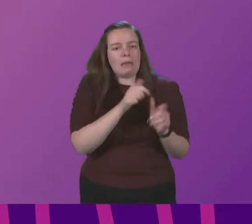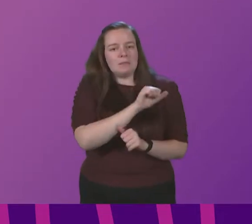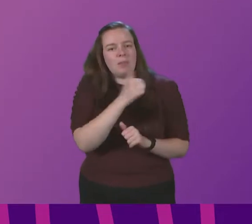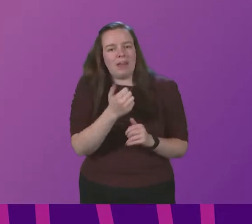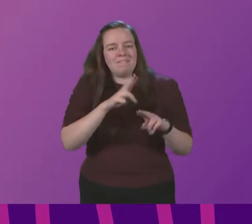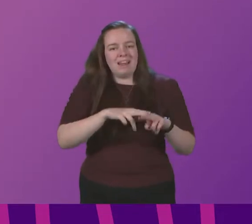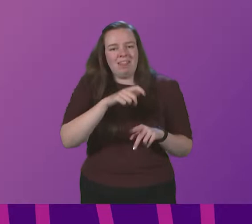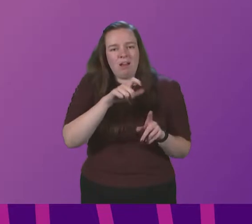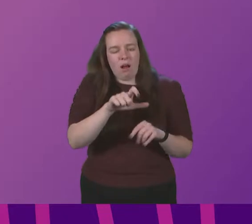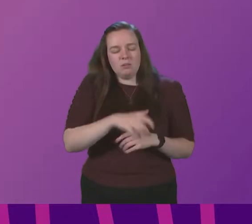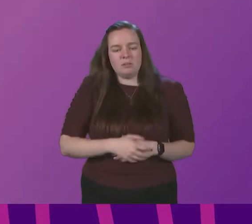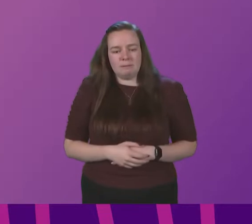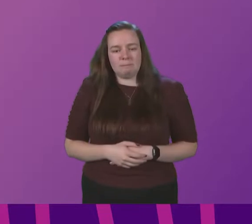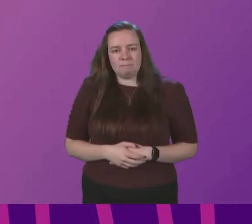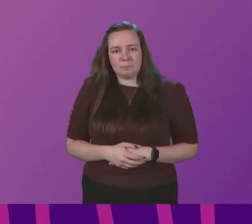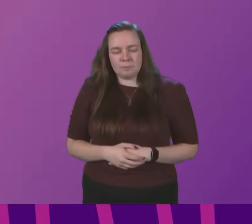by Finlay Carson